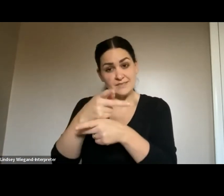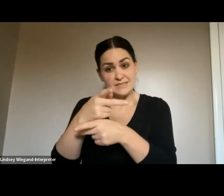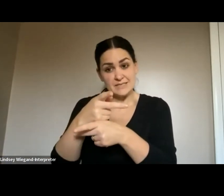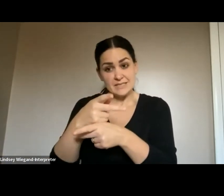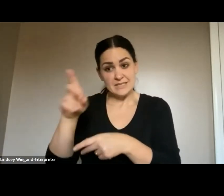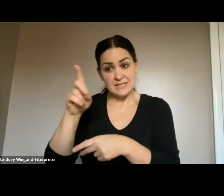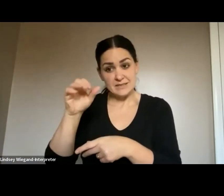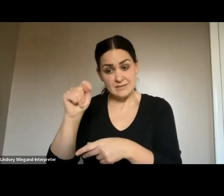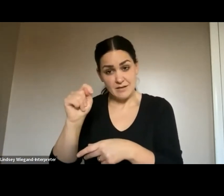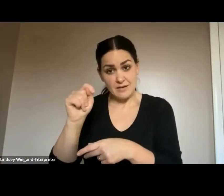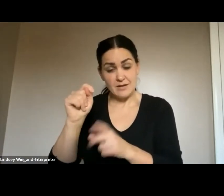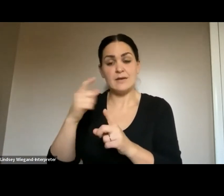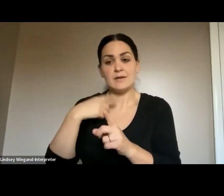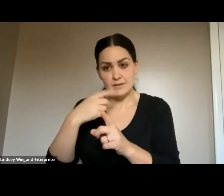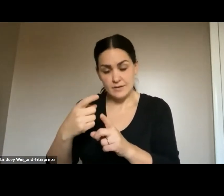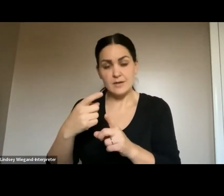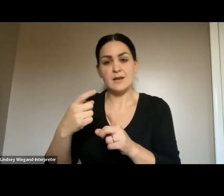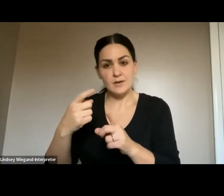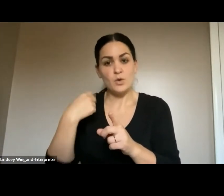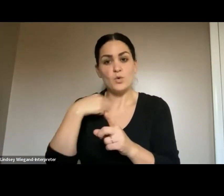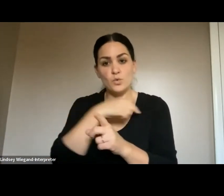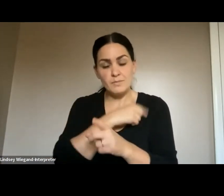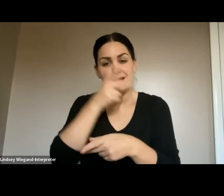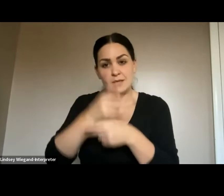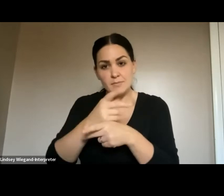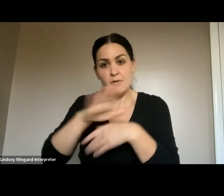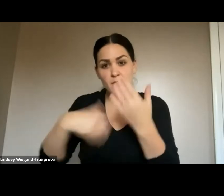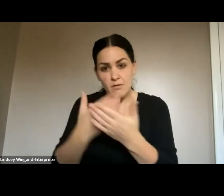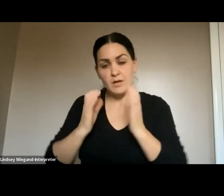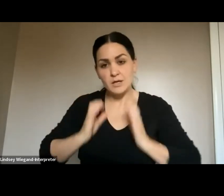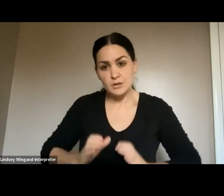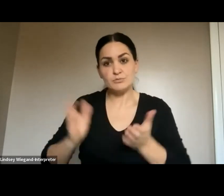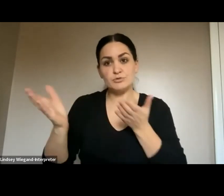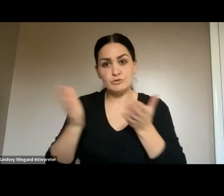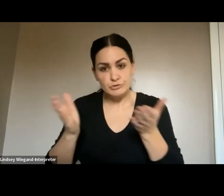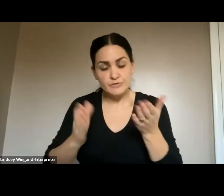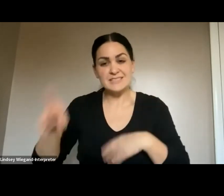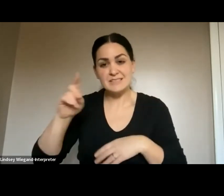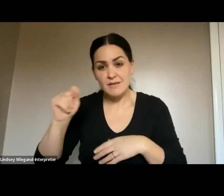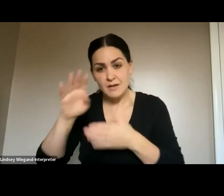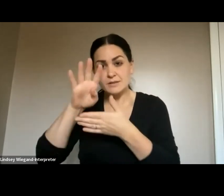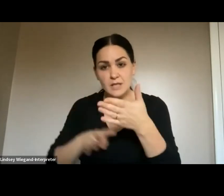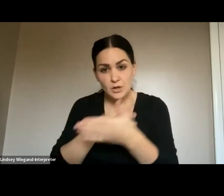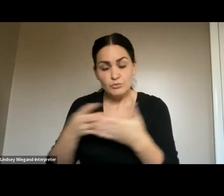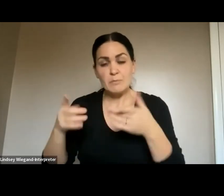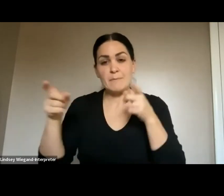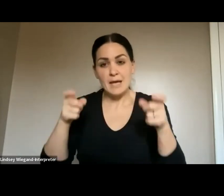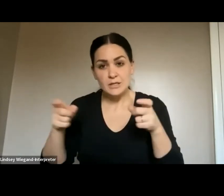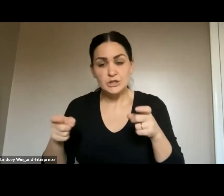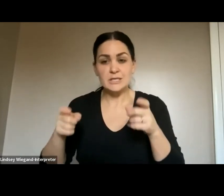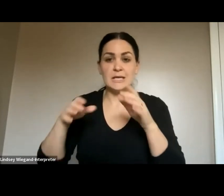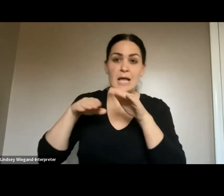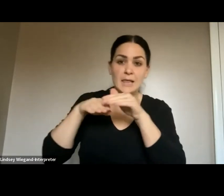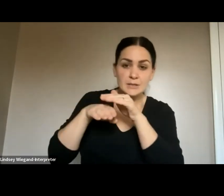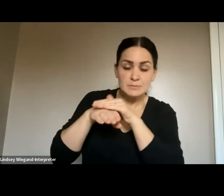in-house, taking in-house customer service dispatch scheduling and everything that goes under. It, managing eligibility, managing